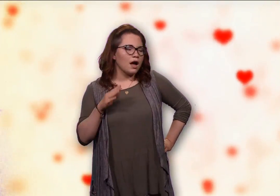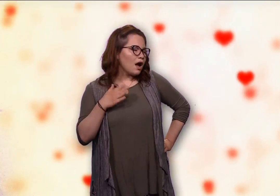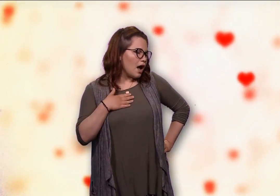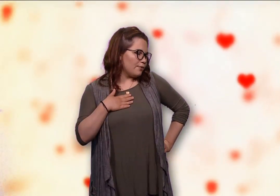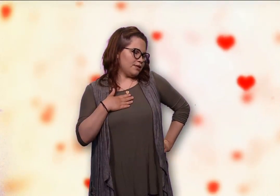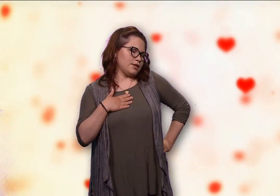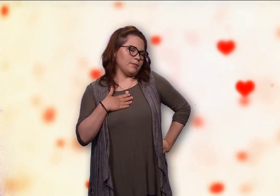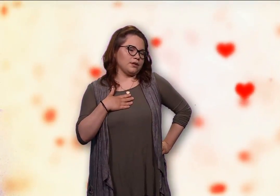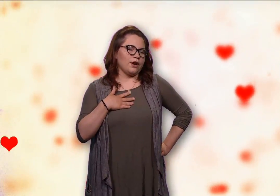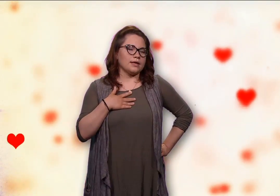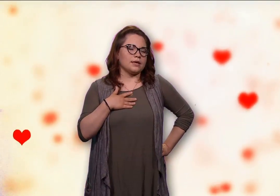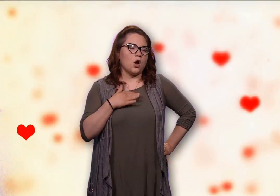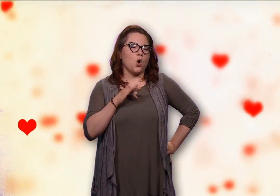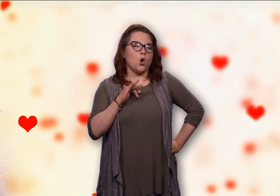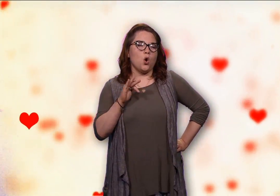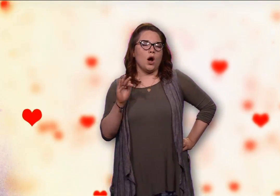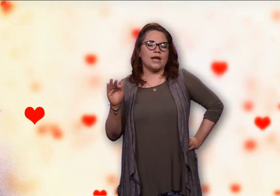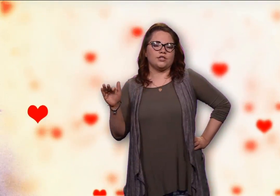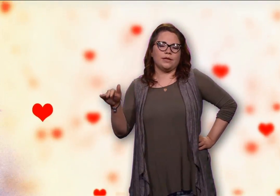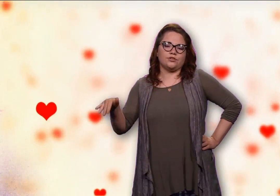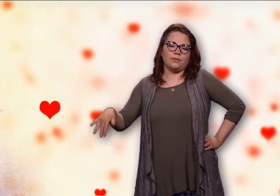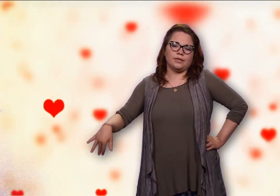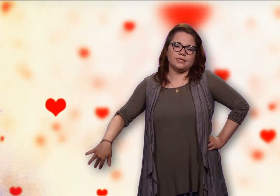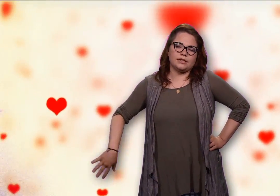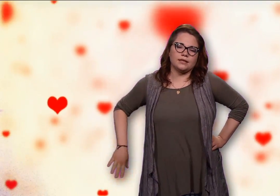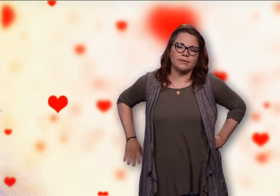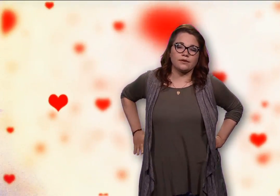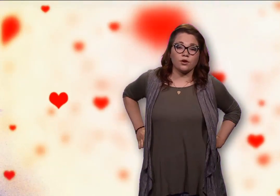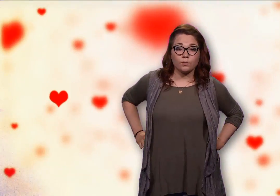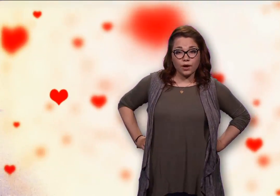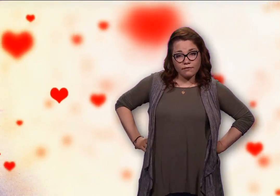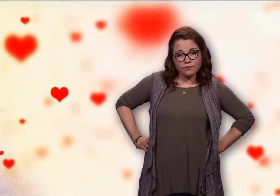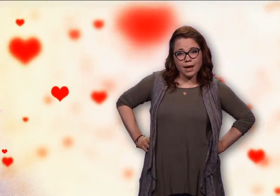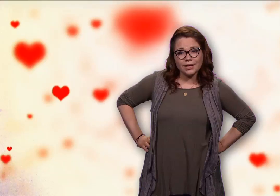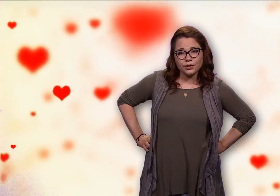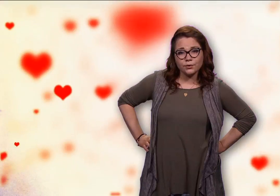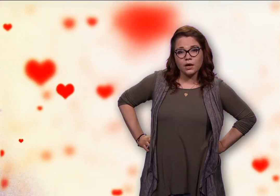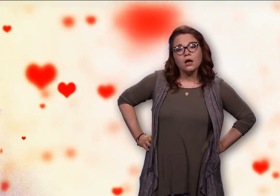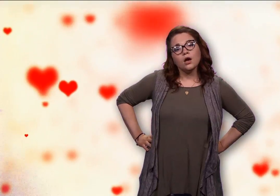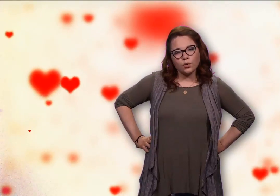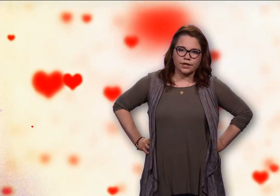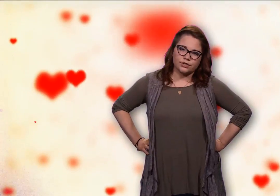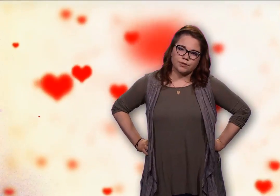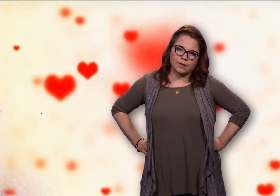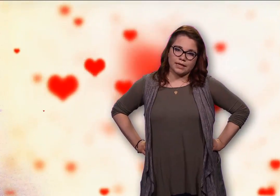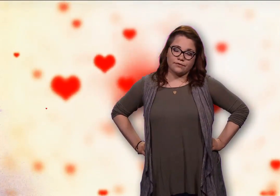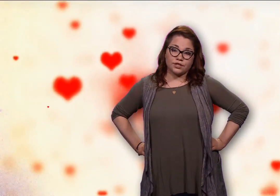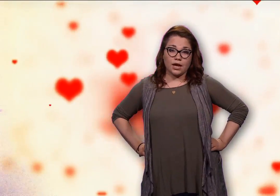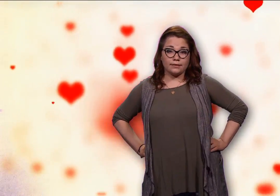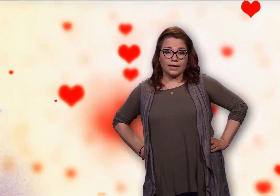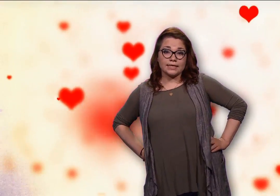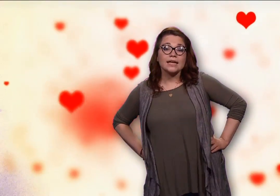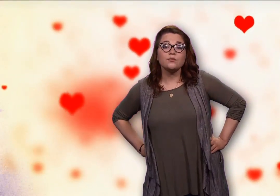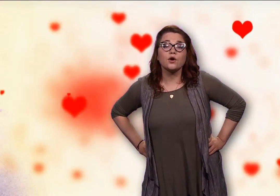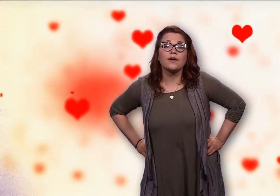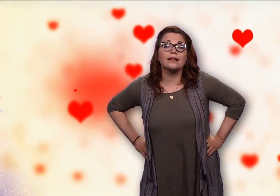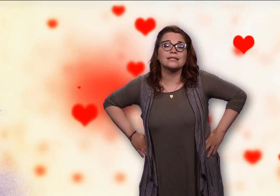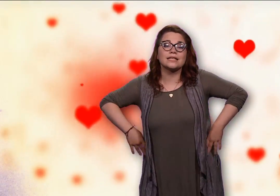I once stumbled across way too many troubling details about an old prof of mine who, according to his Plenty of Fish online dating profile, is